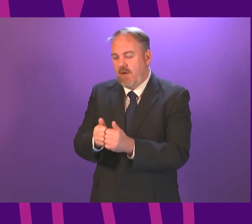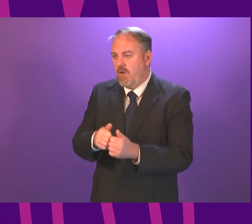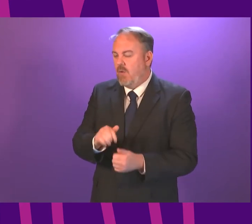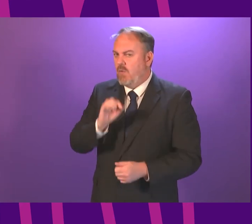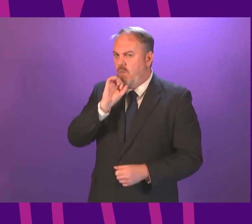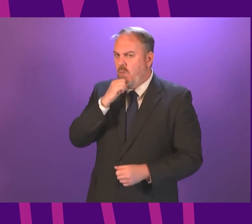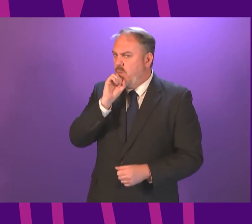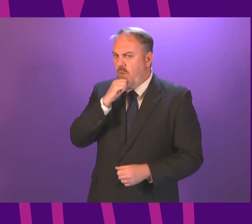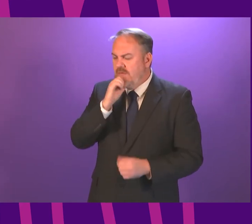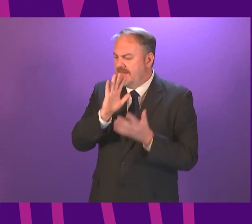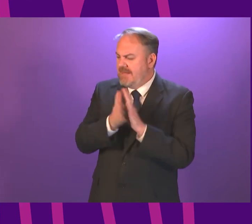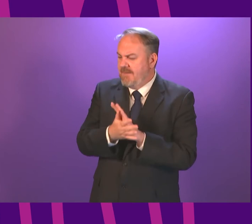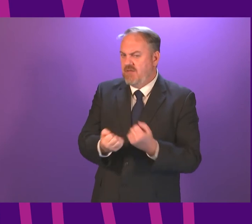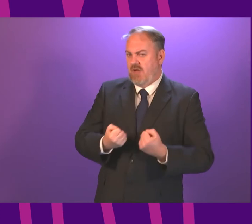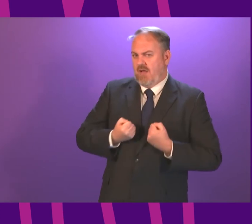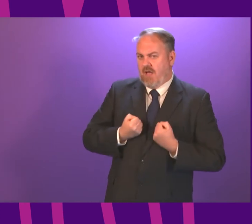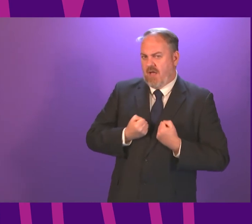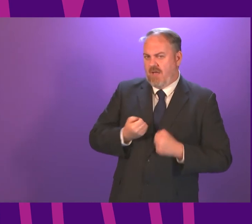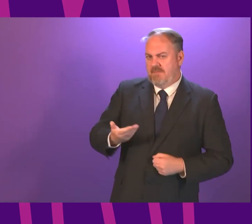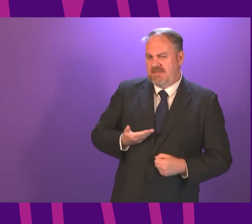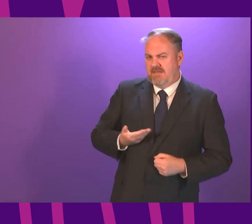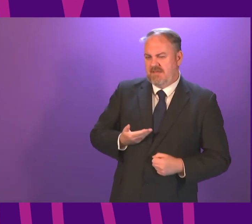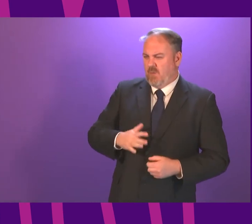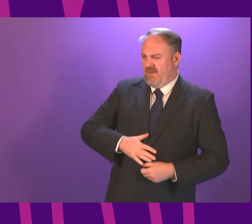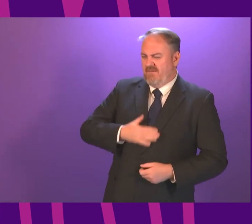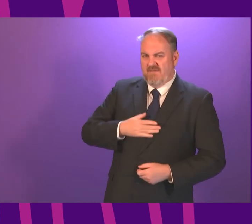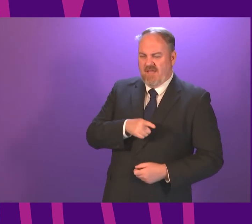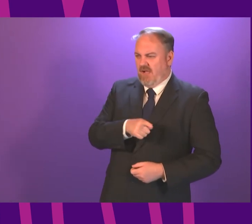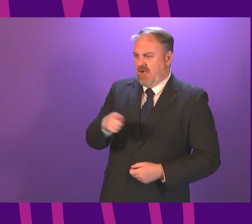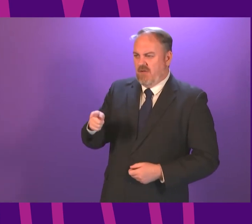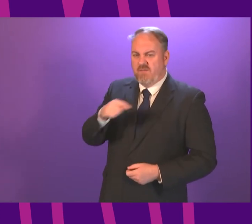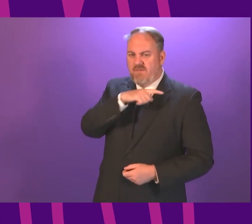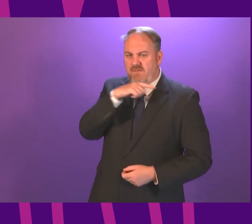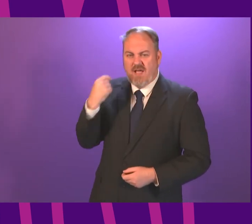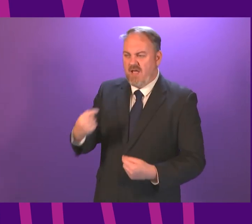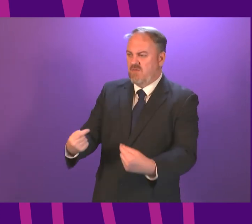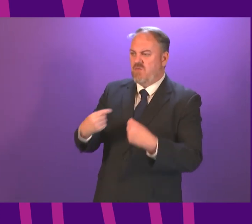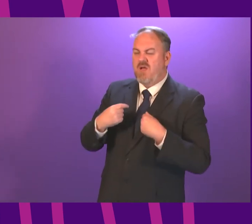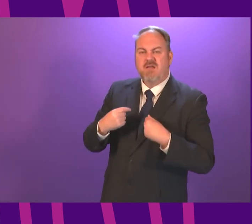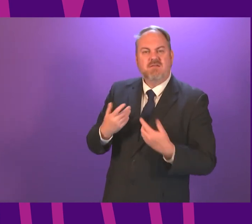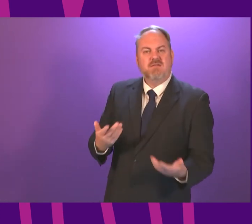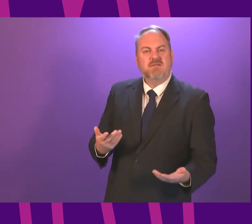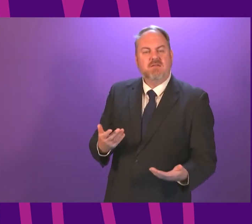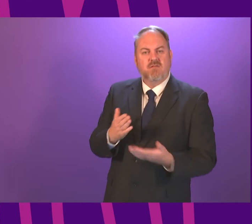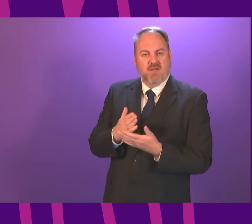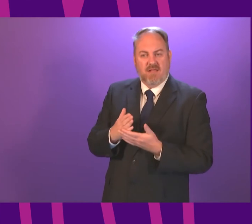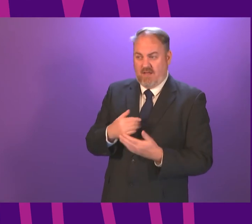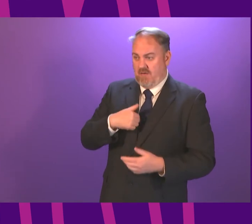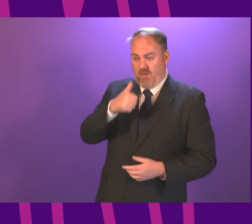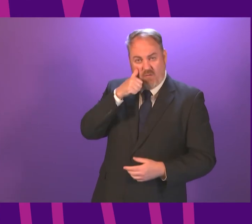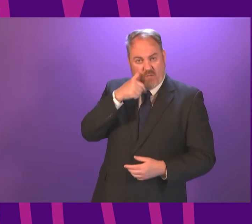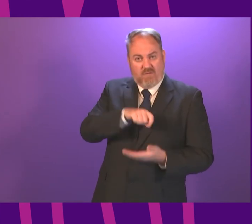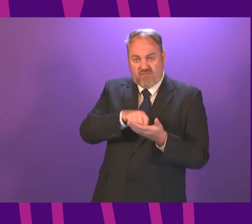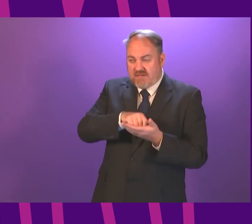farmers with any deal. We would feel betrayed if that were to happen. Now, Douglas Ross actually wrote to all the farmers in my constituency,